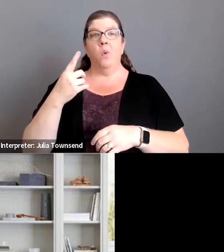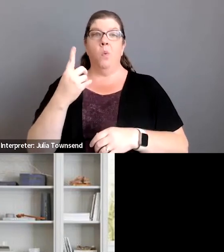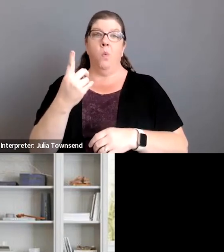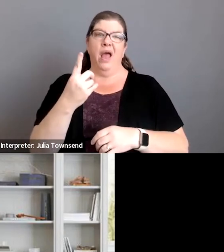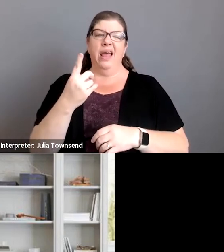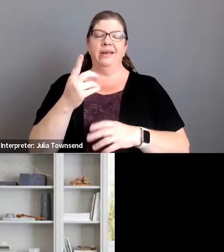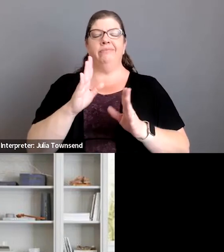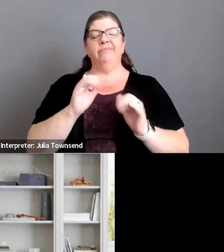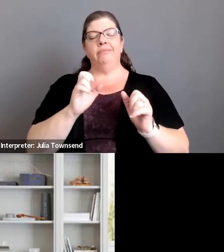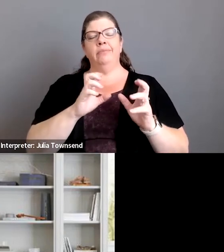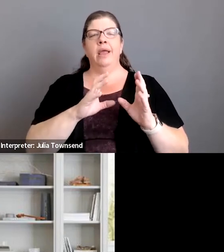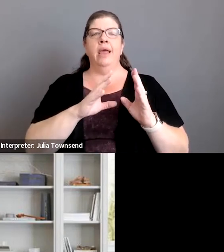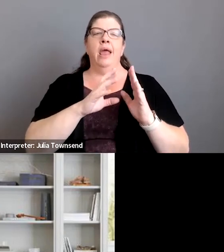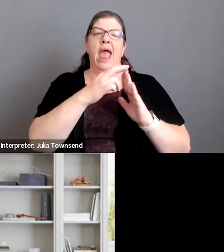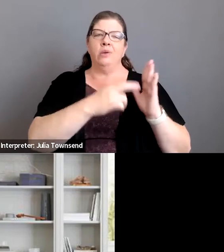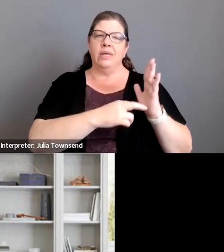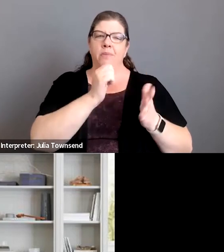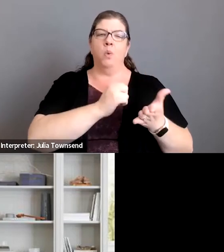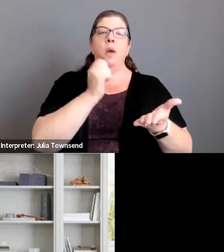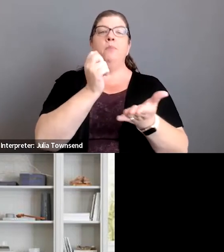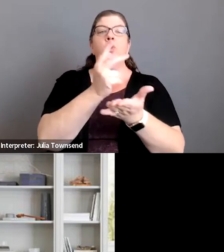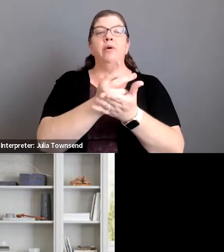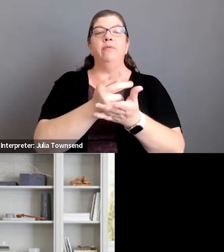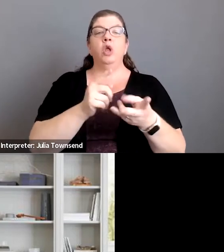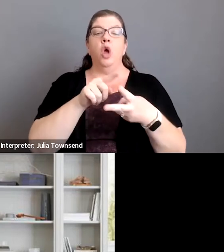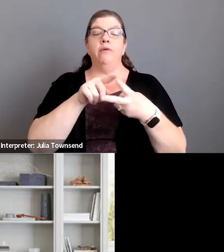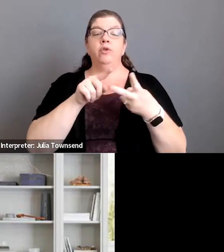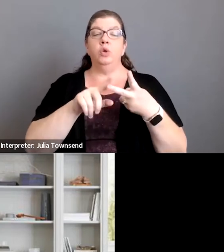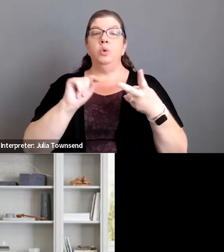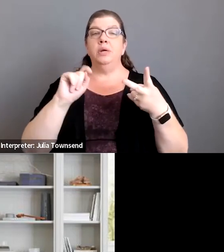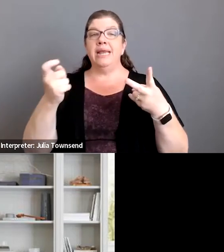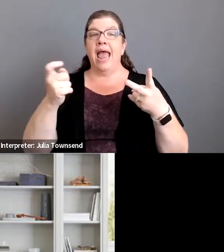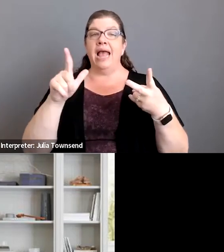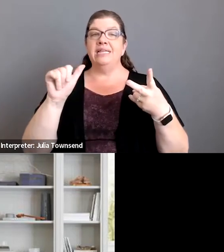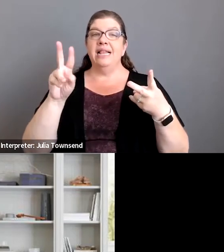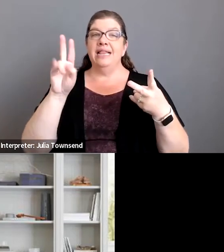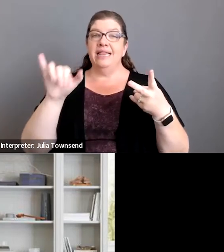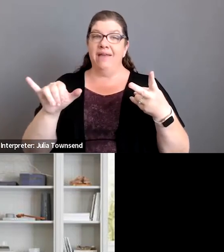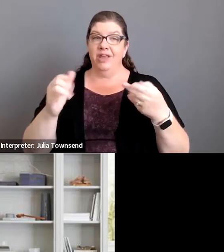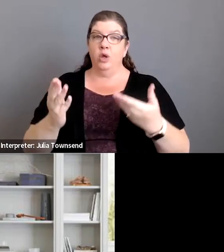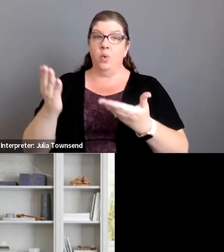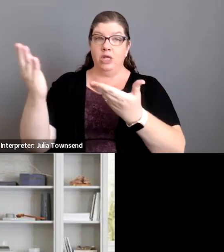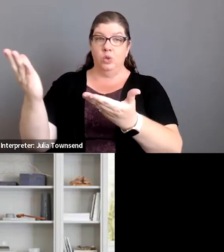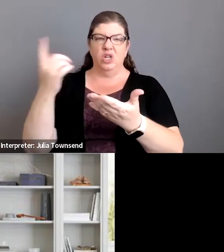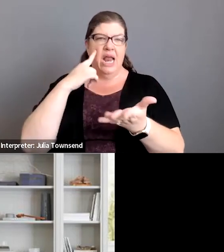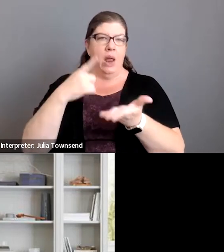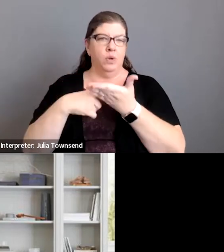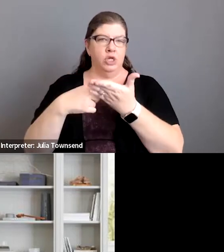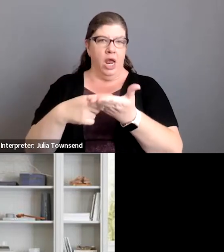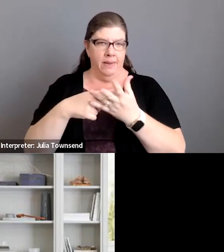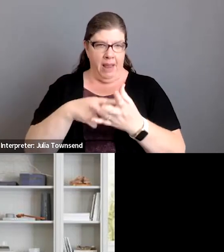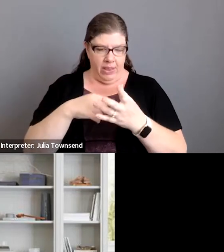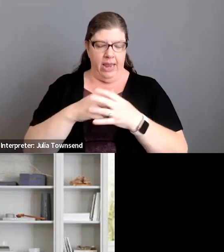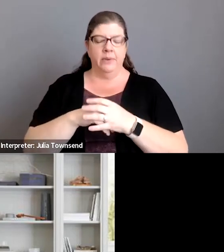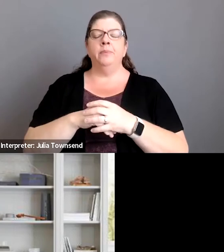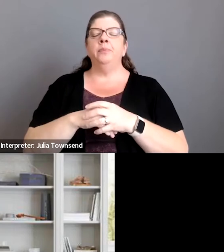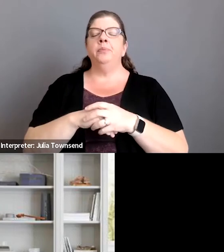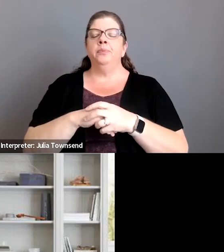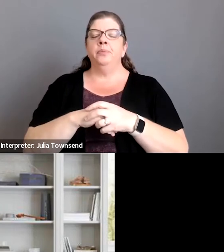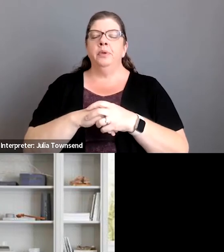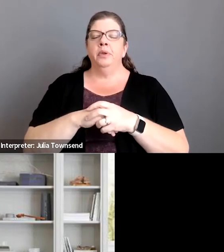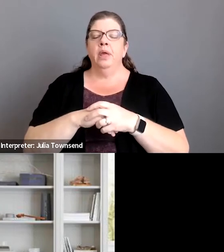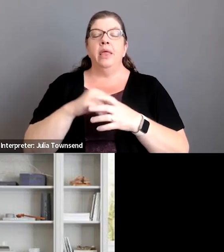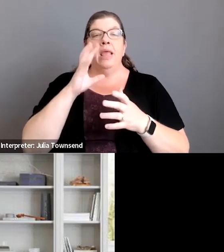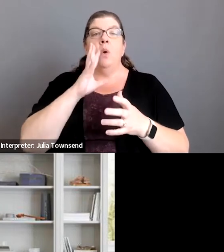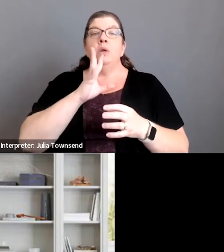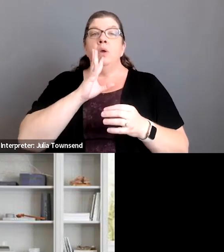housekeeping item which is uh approval of two tax levy resolutions and i'll talk about that and then i'm going to